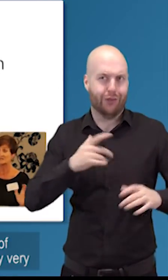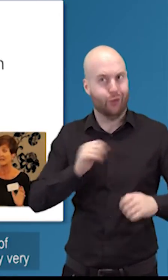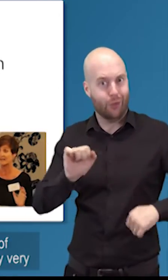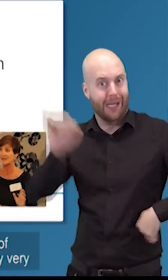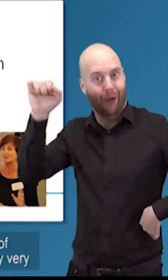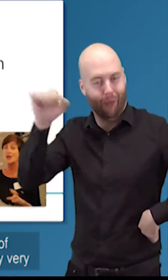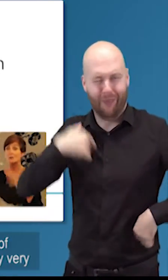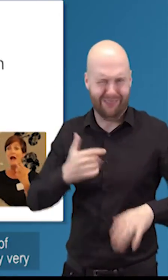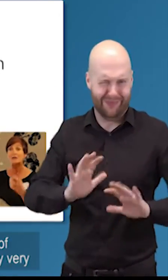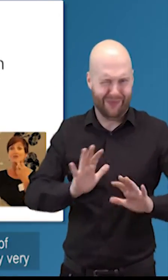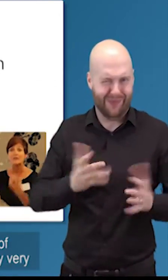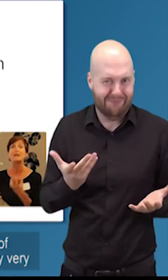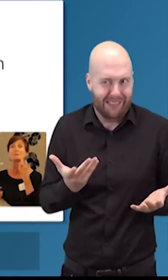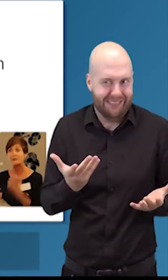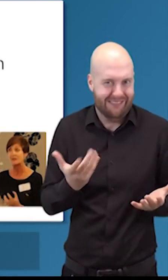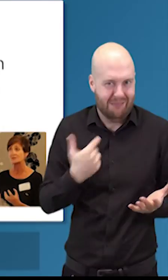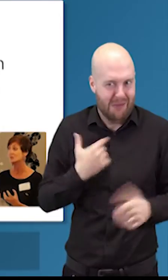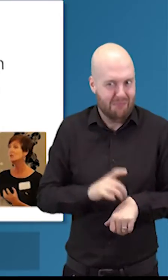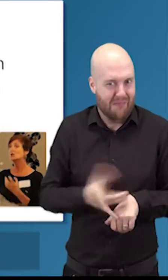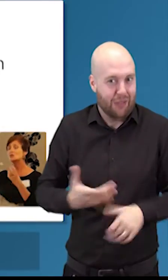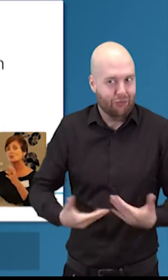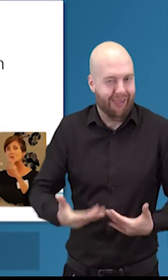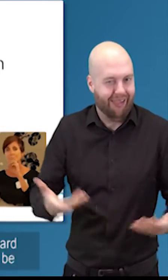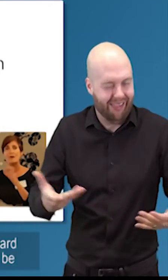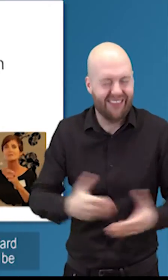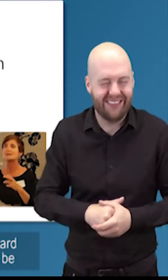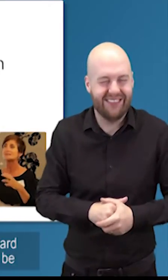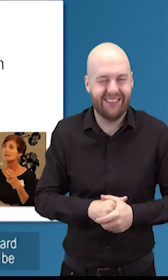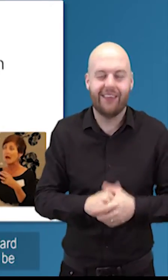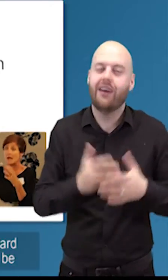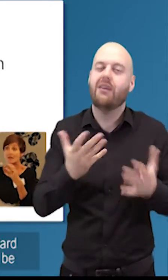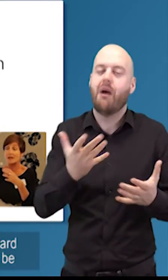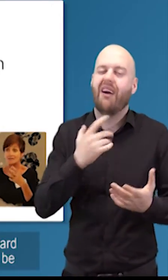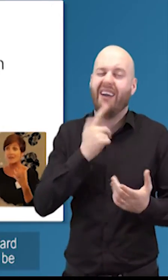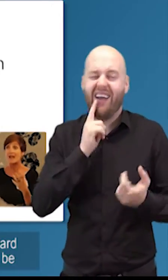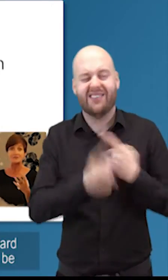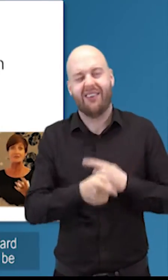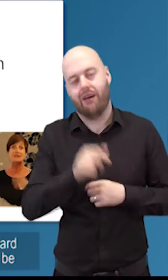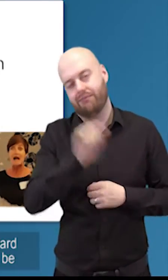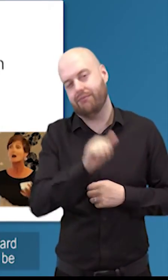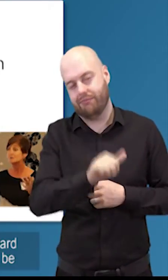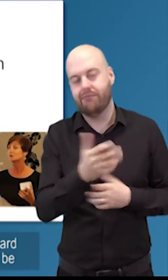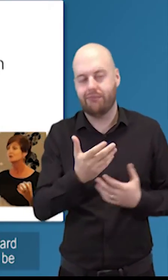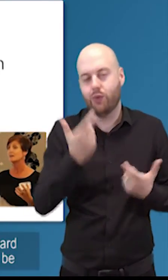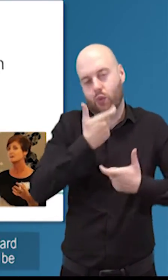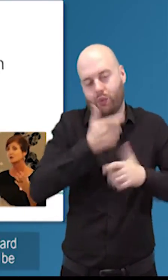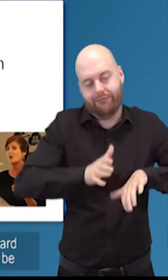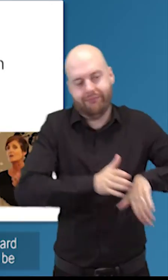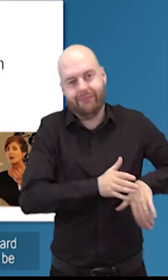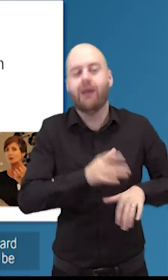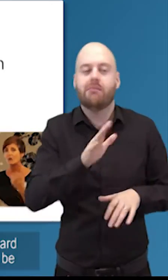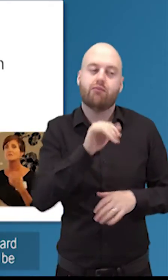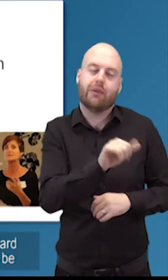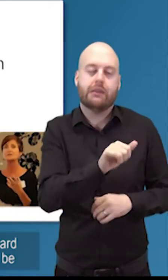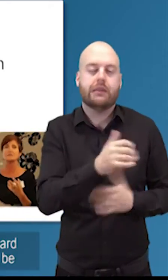underpants and fly around we're actually very professional so the question is yeah and and the answer to that is absolutely there's a